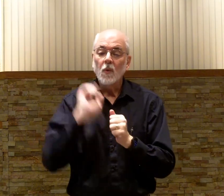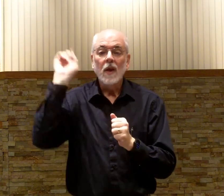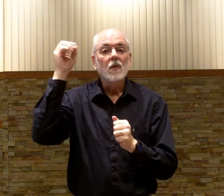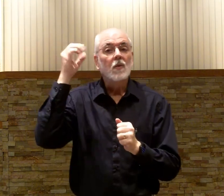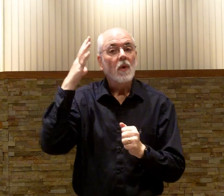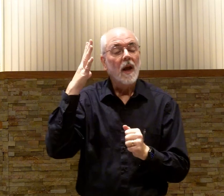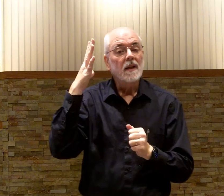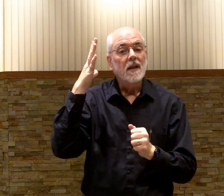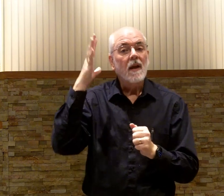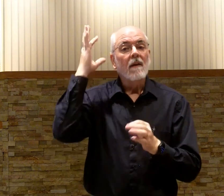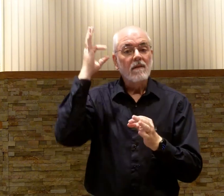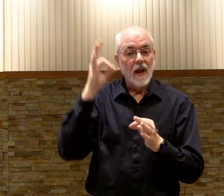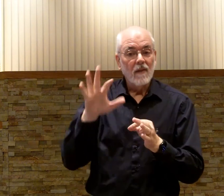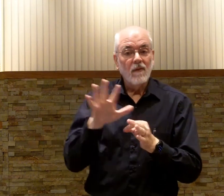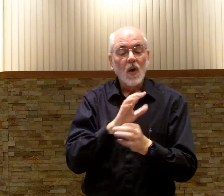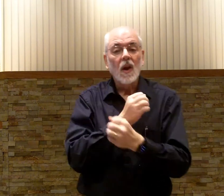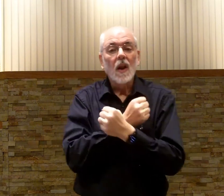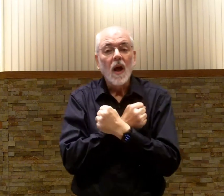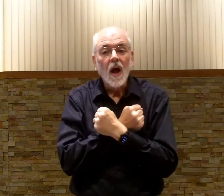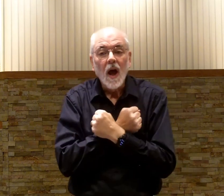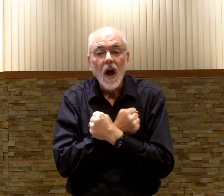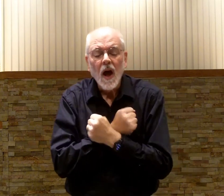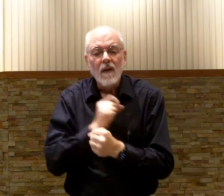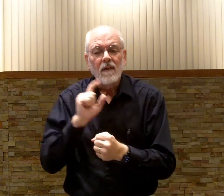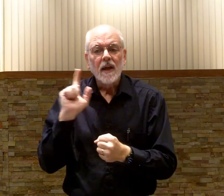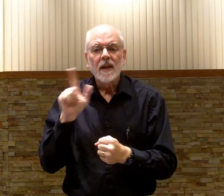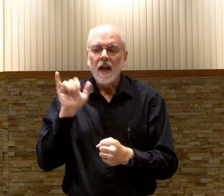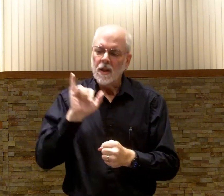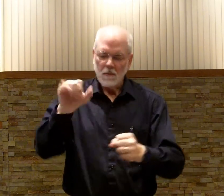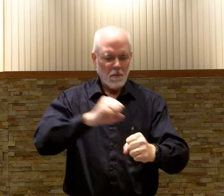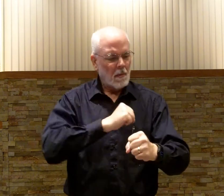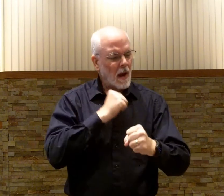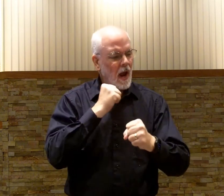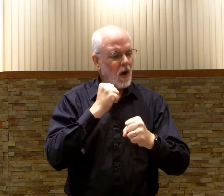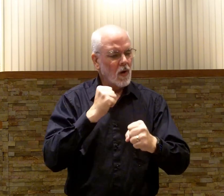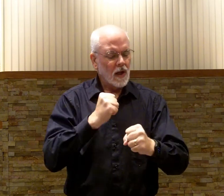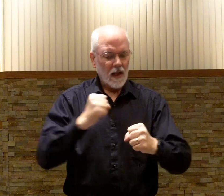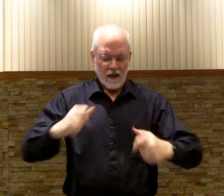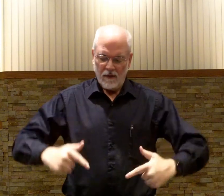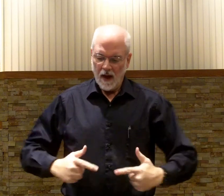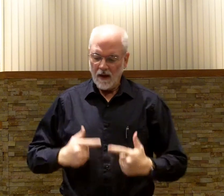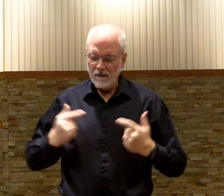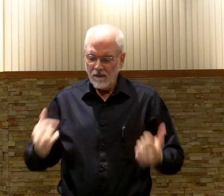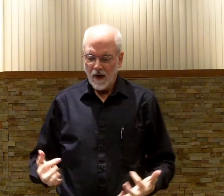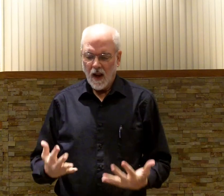with grace Faithful love endless power Living flame